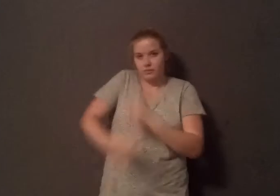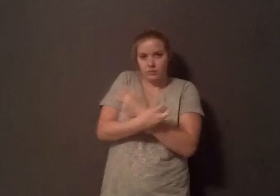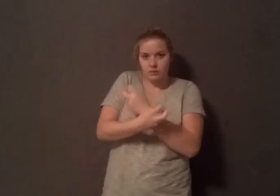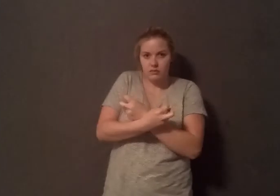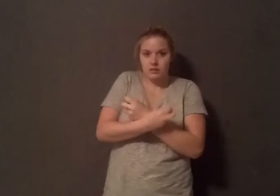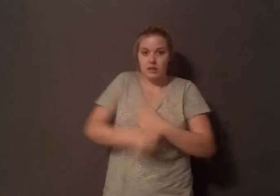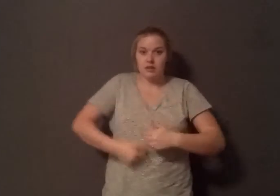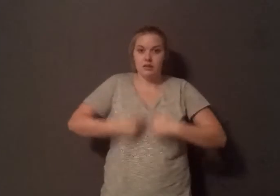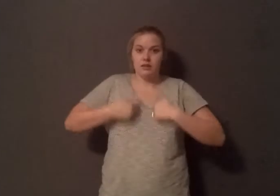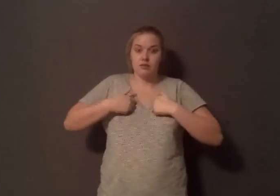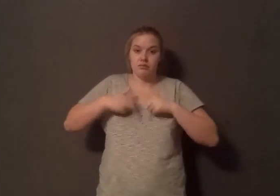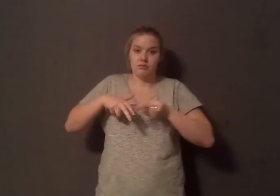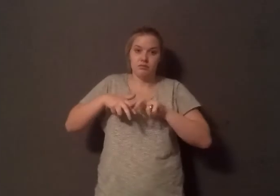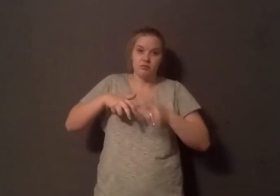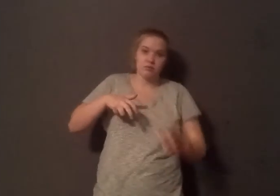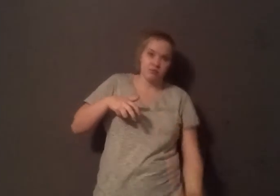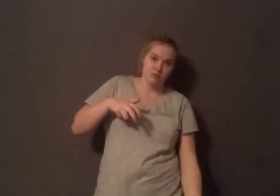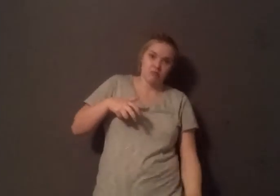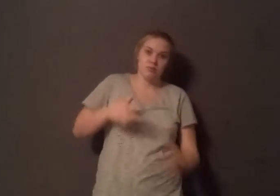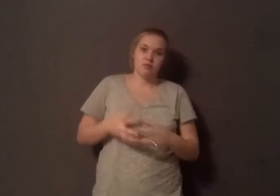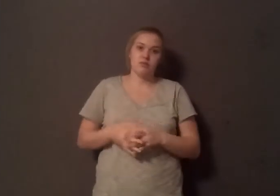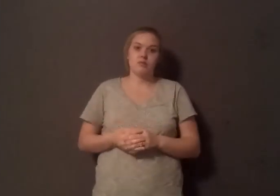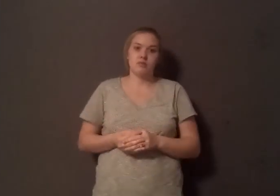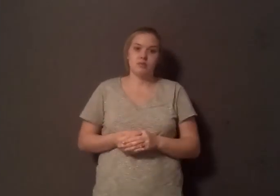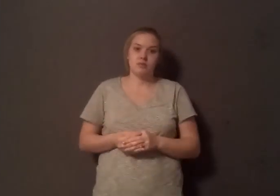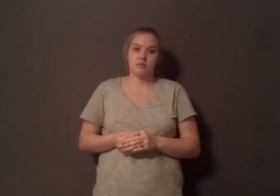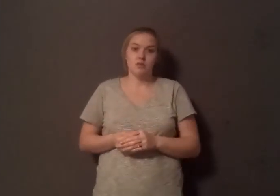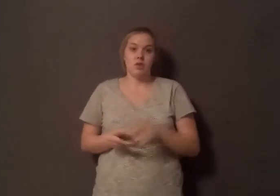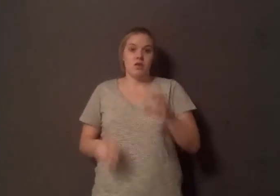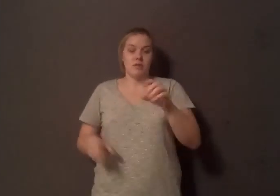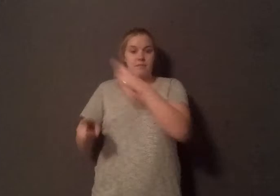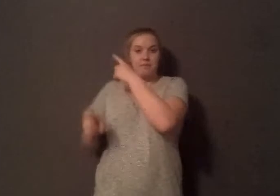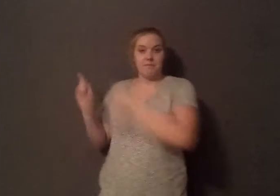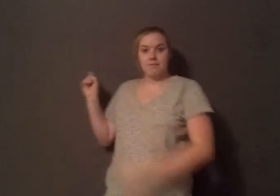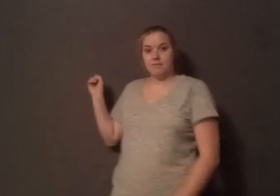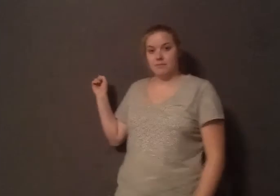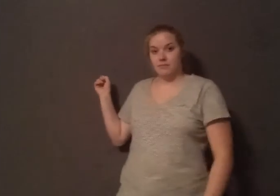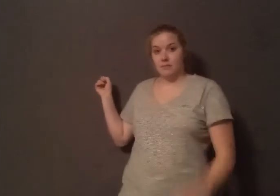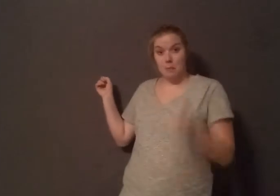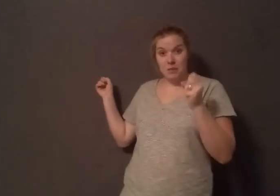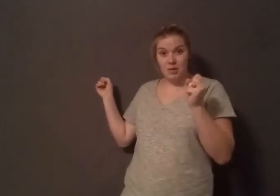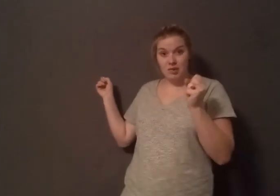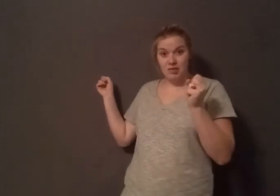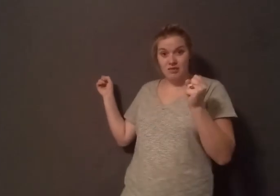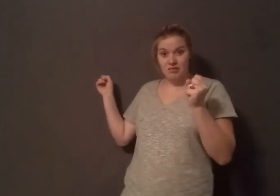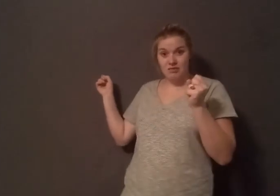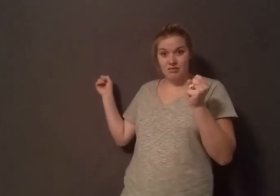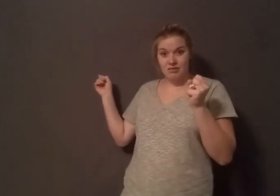out that countries with the highest dairy consumption also have the highest rates of osteoporosis. So, clearly, drinking more milk doesn't protect your bones. Doing more